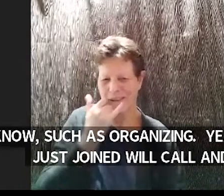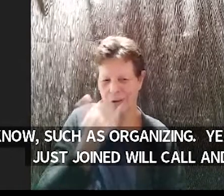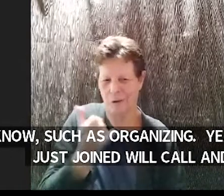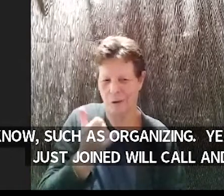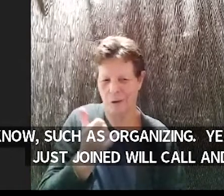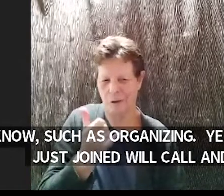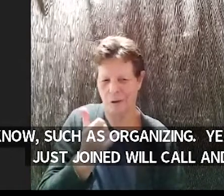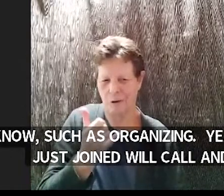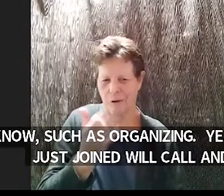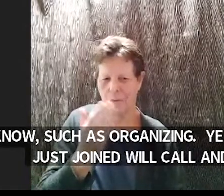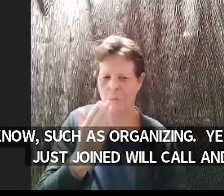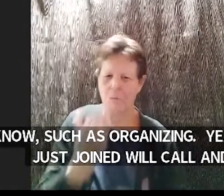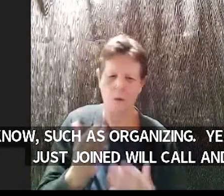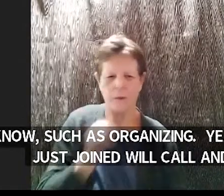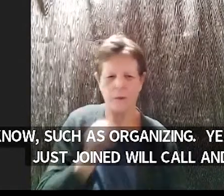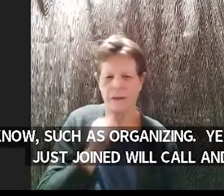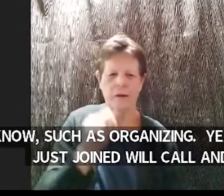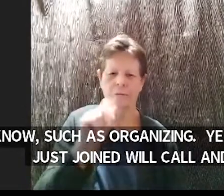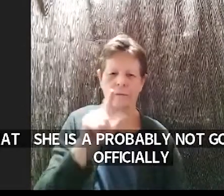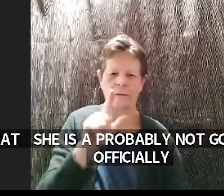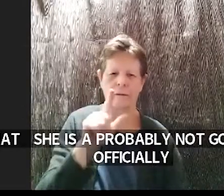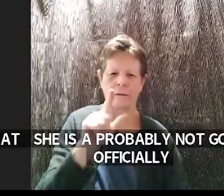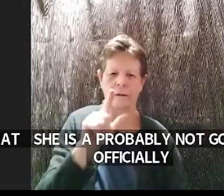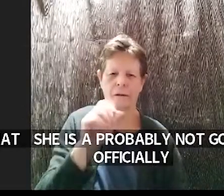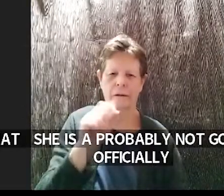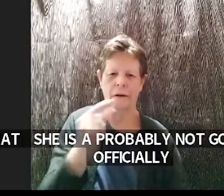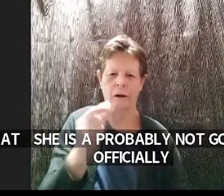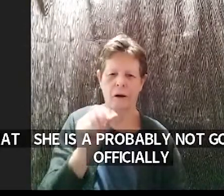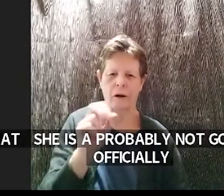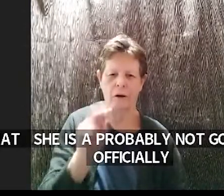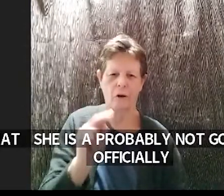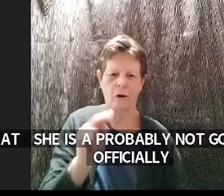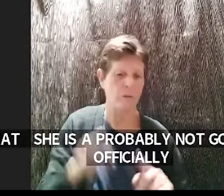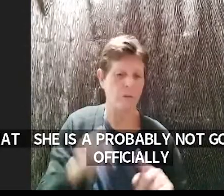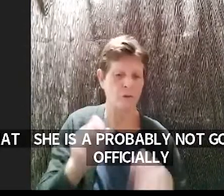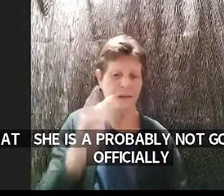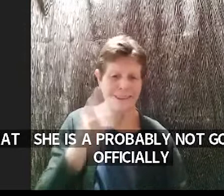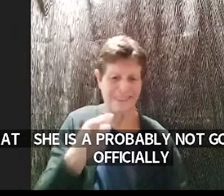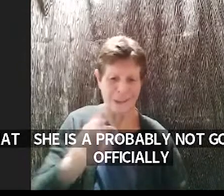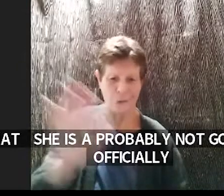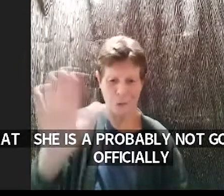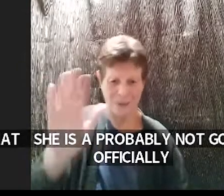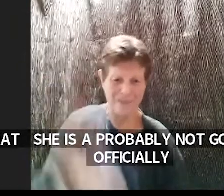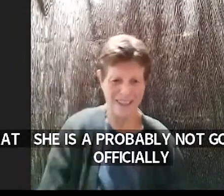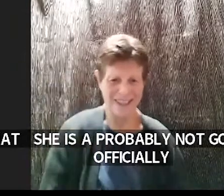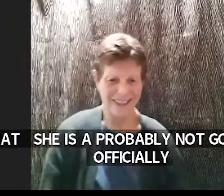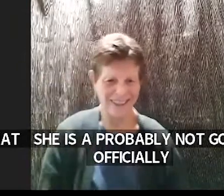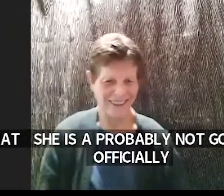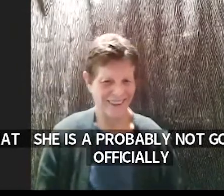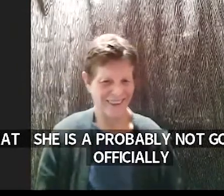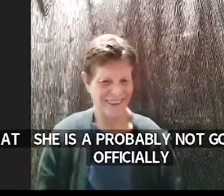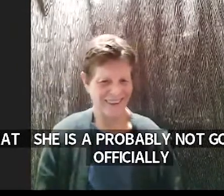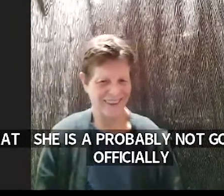officially but she can see you waving so that's great hi thanks for all the work